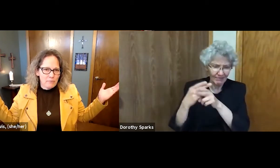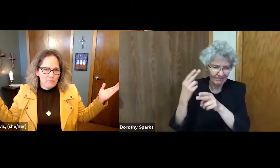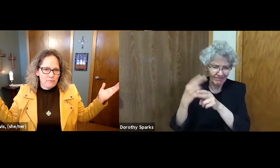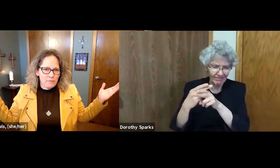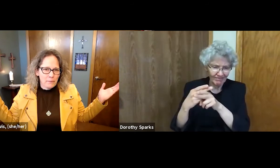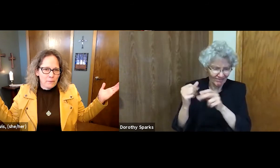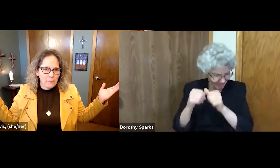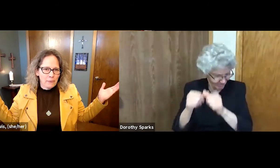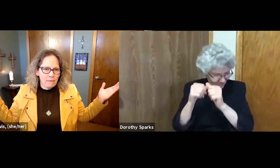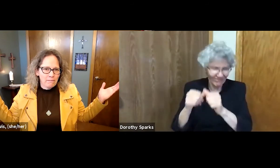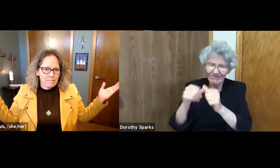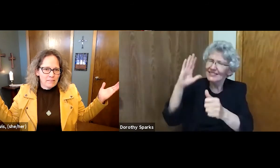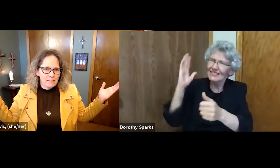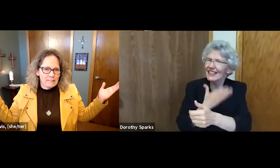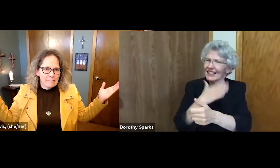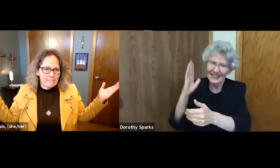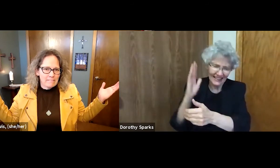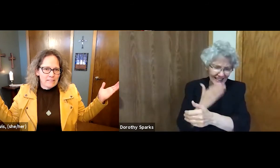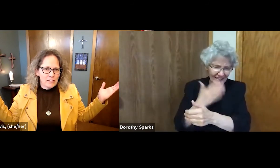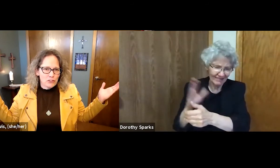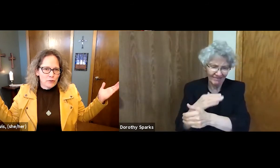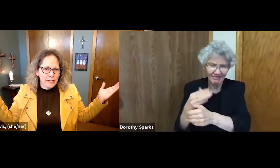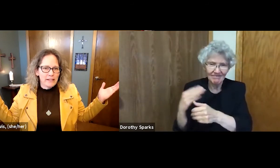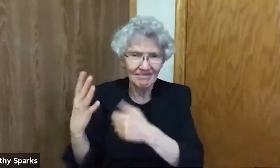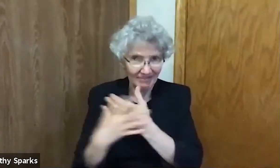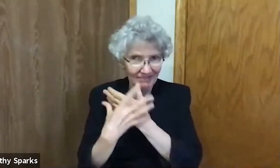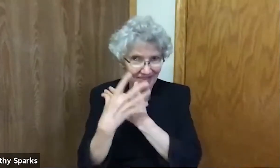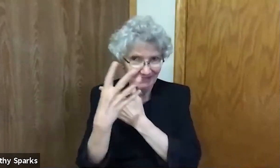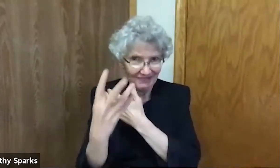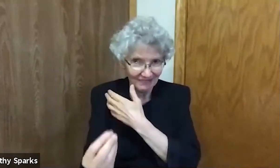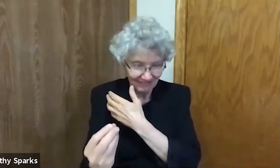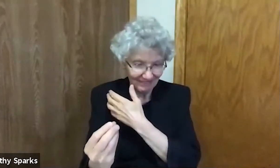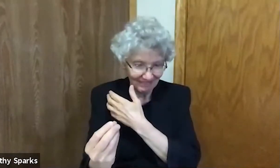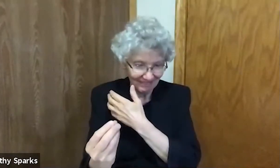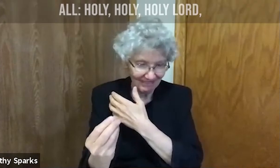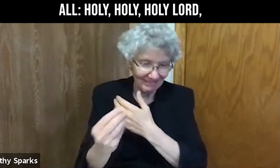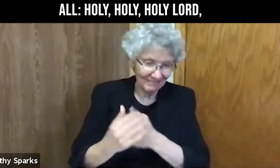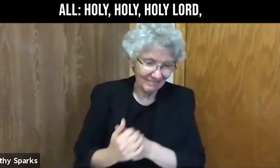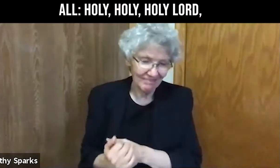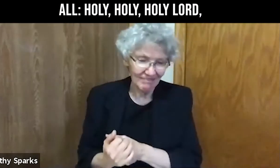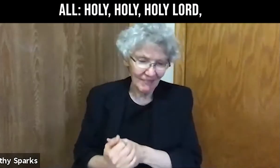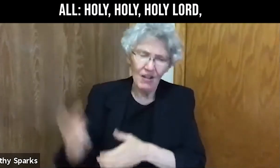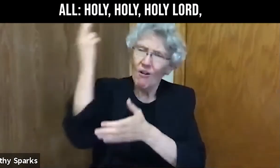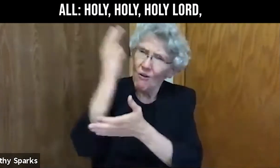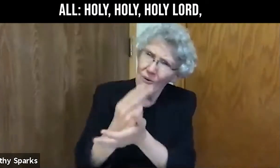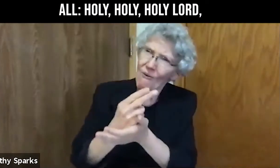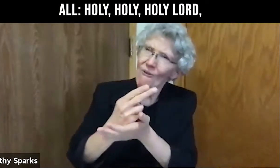and join in their unending hymn. We invite you to join along